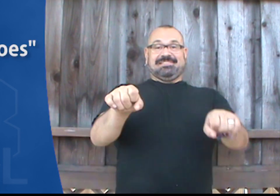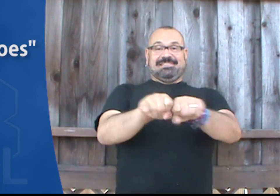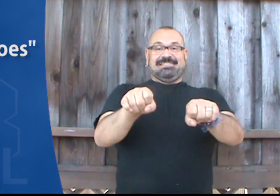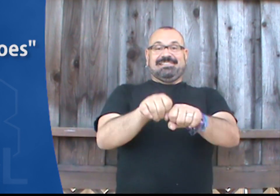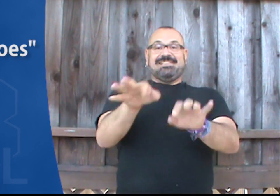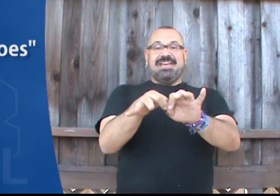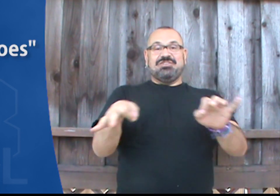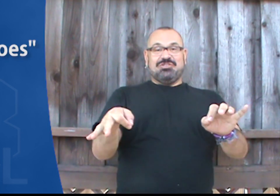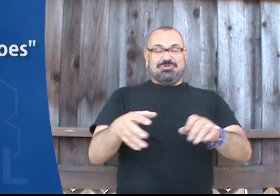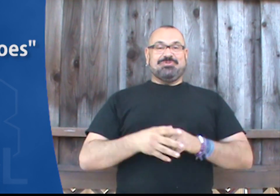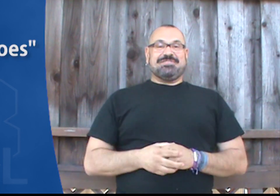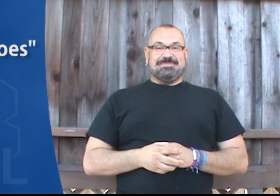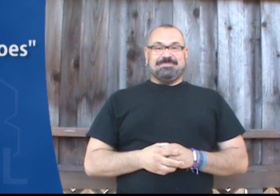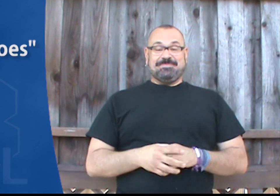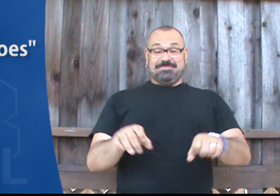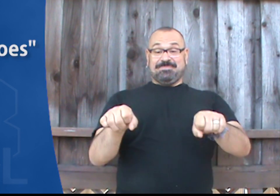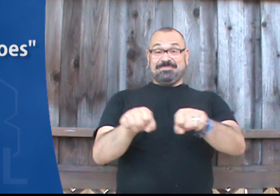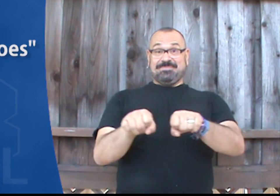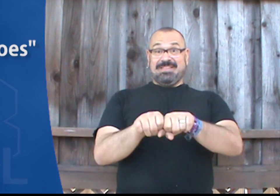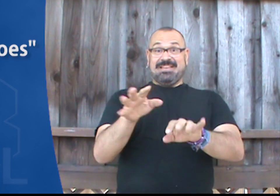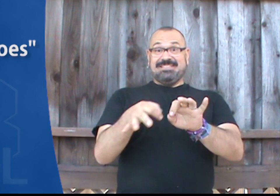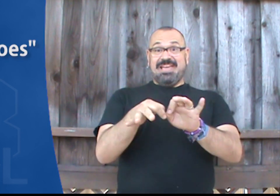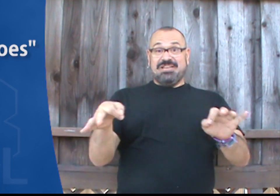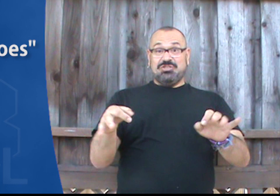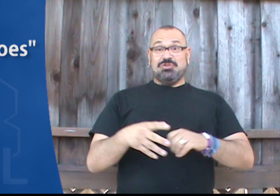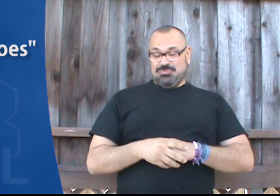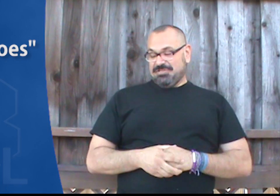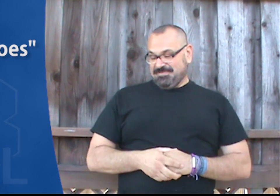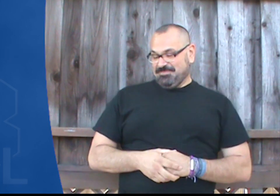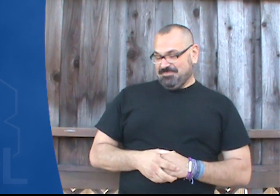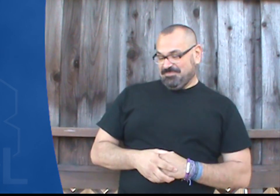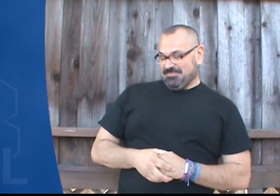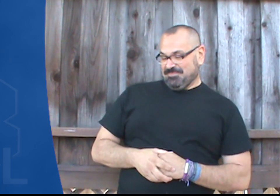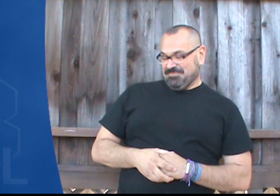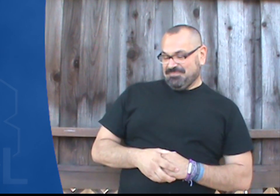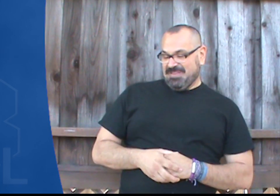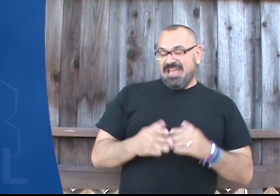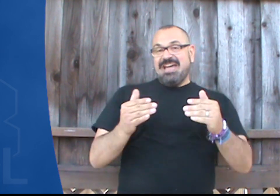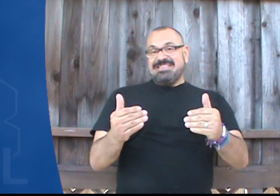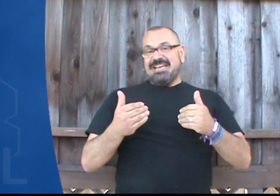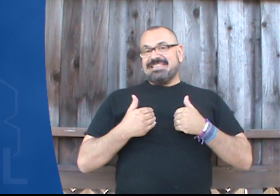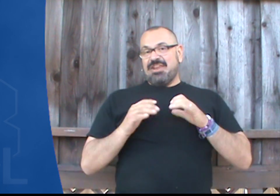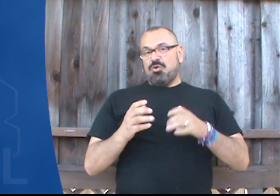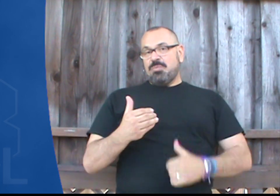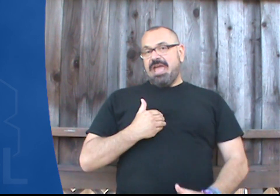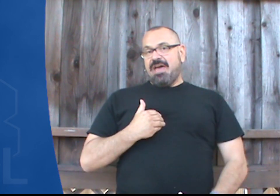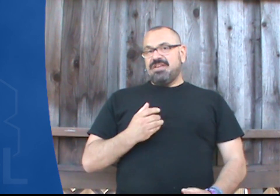Tying shoes. Tying shoes. Tying Next category we have